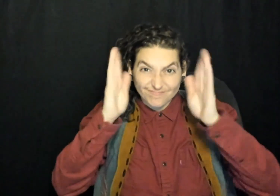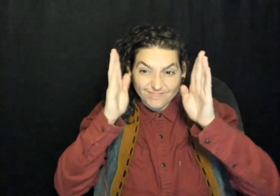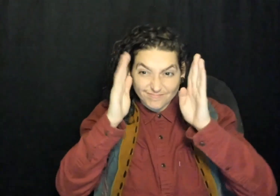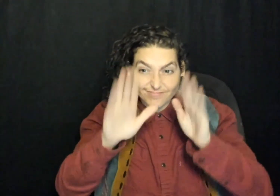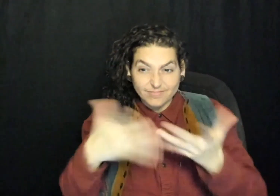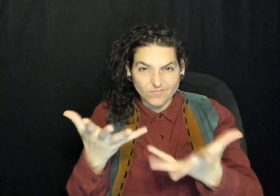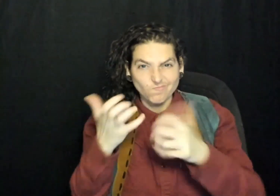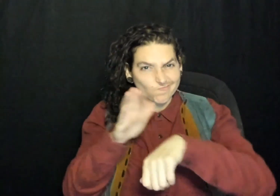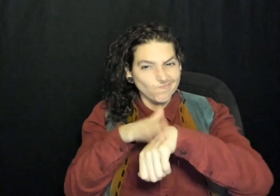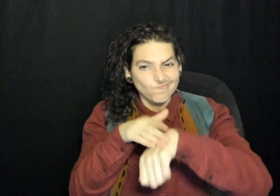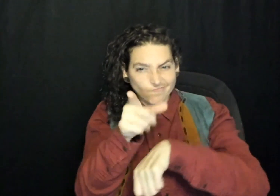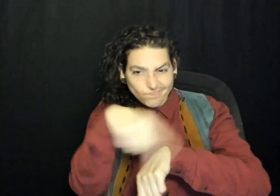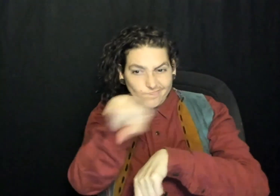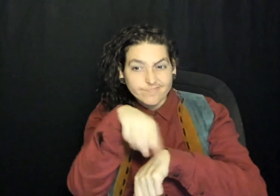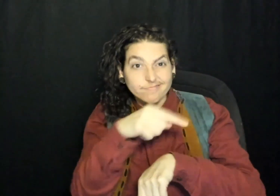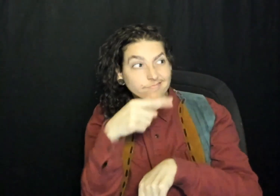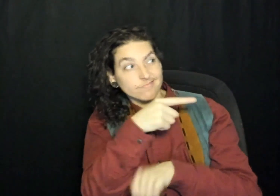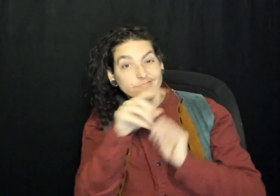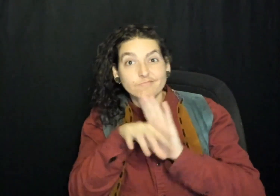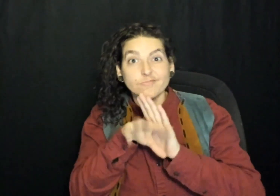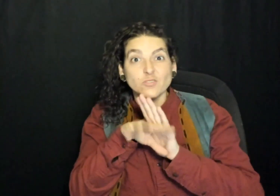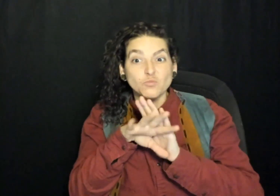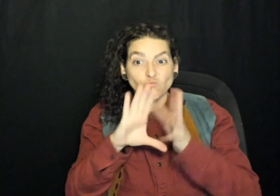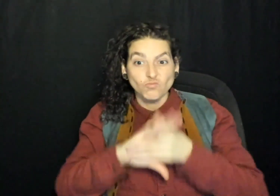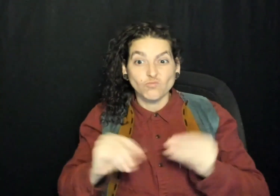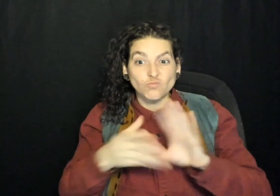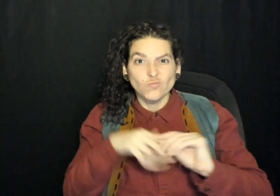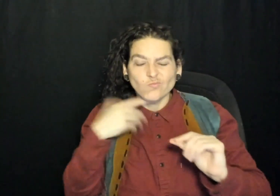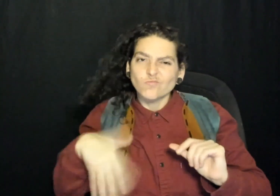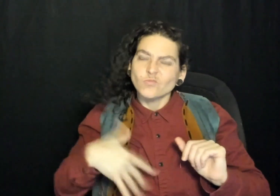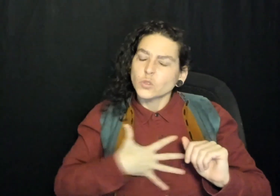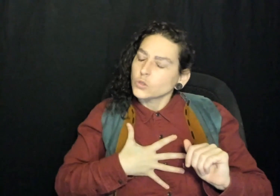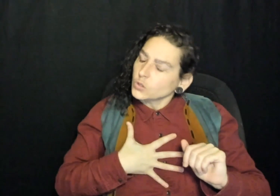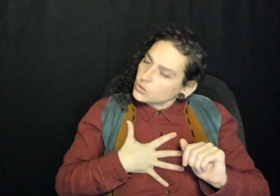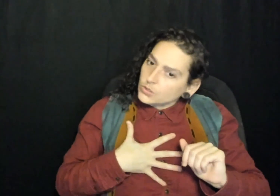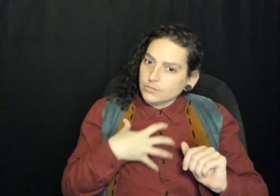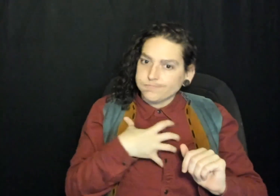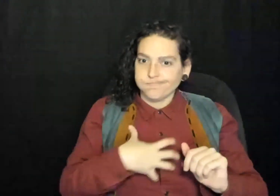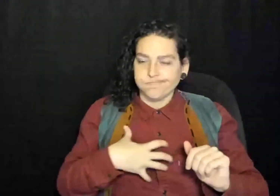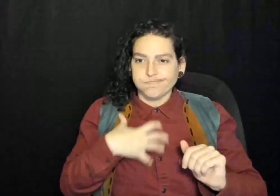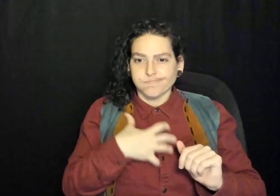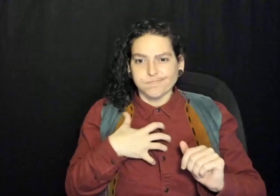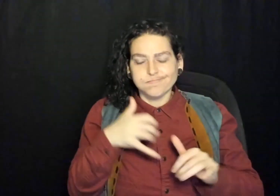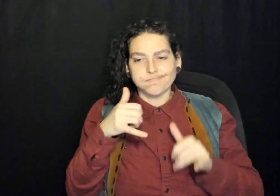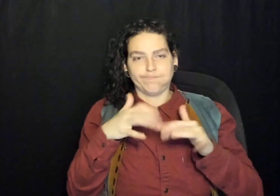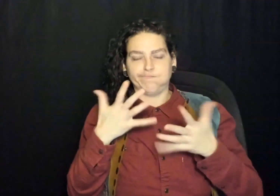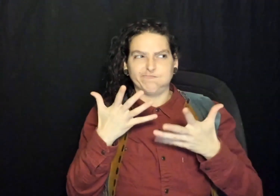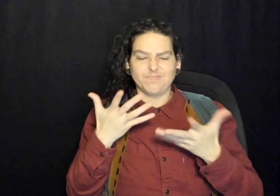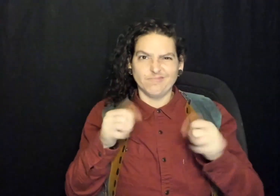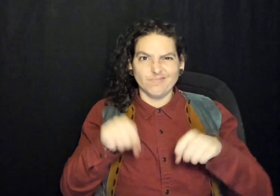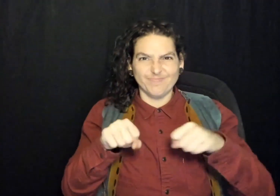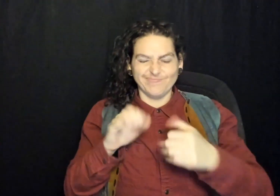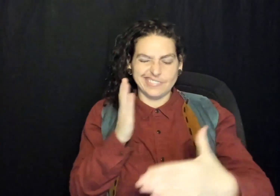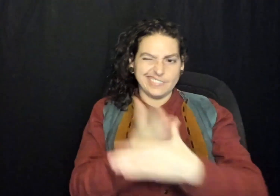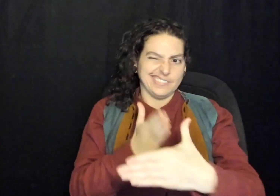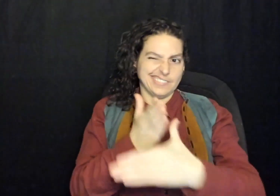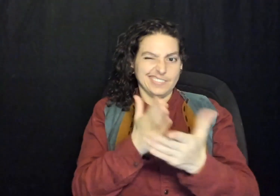We want to warn you, the video in this story is very graphic and may be disturbing to some